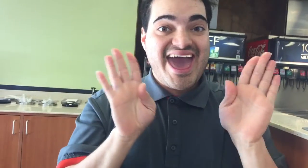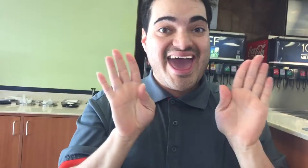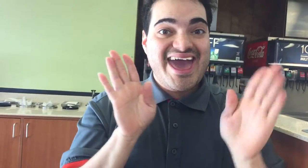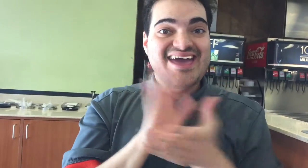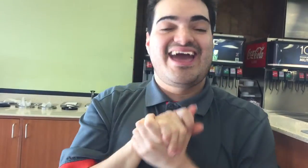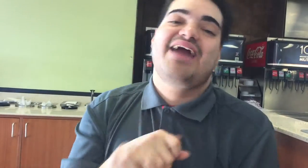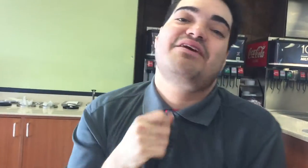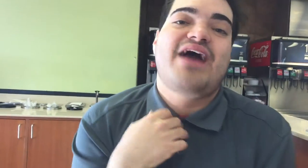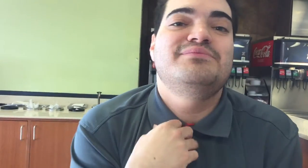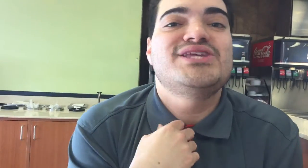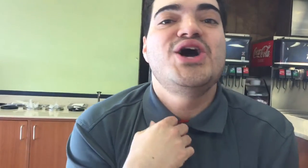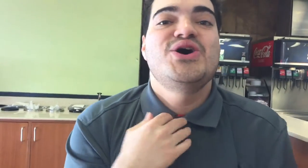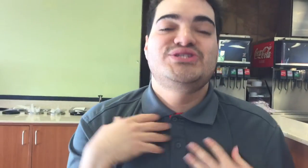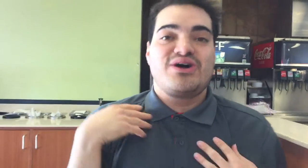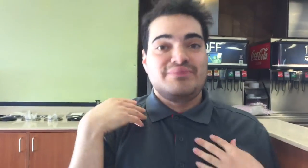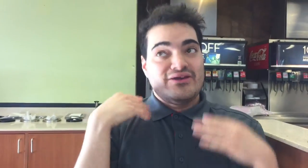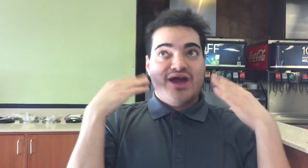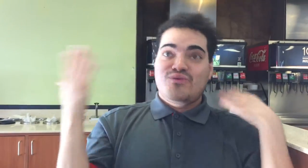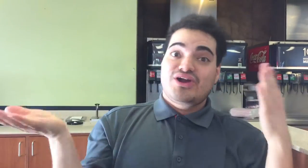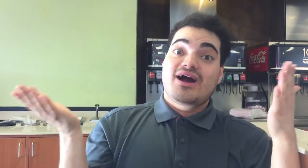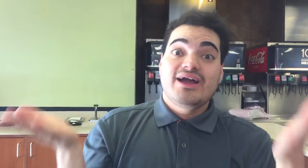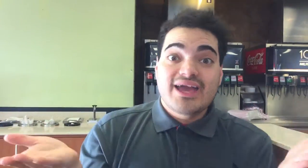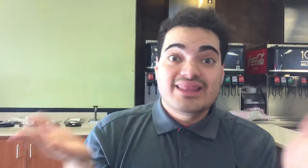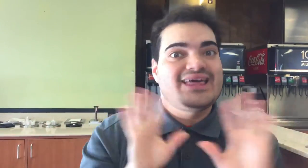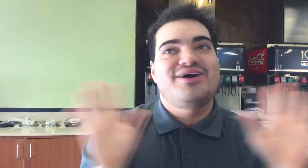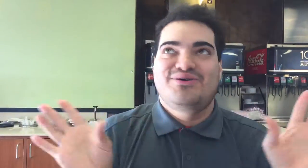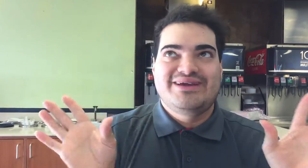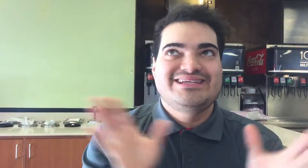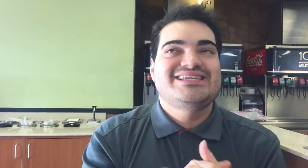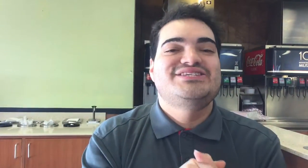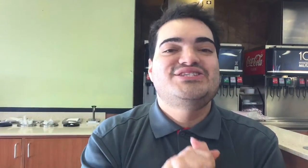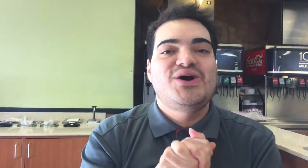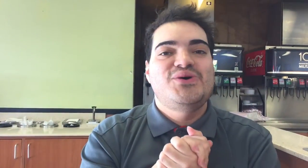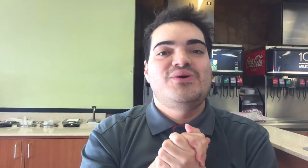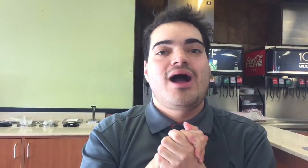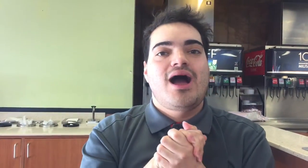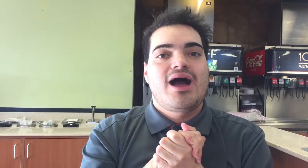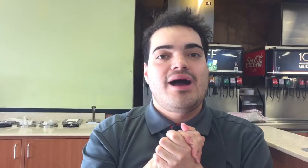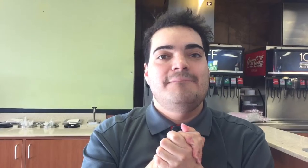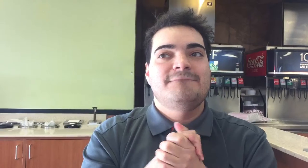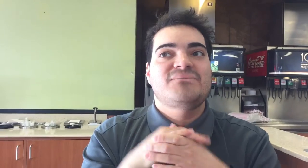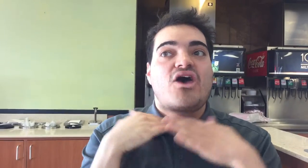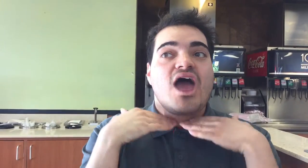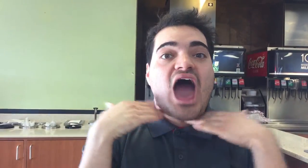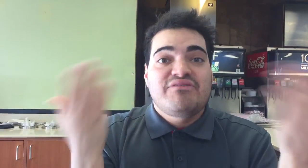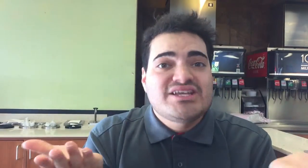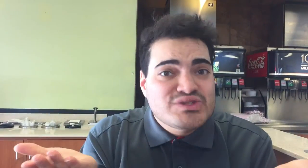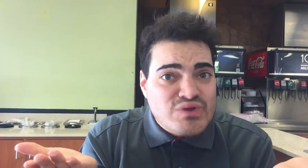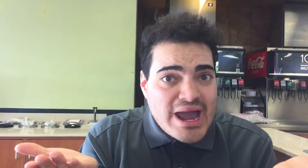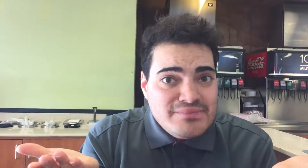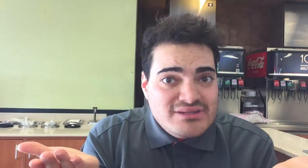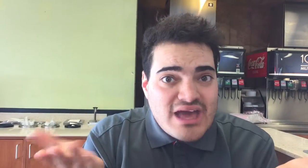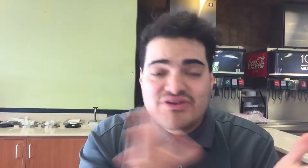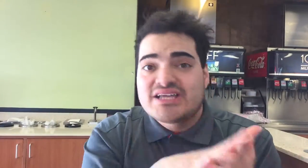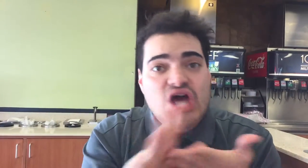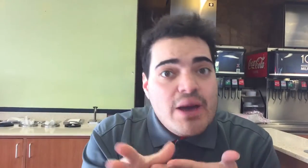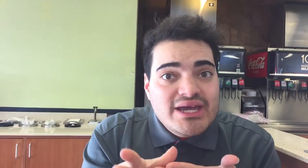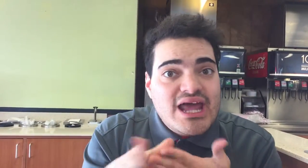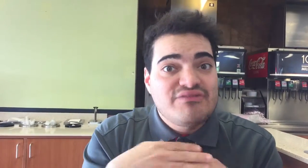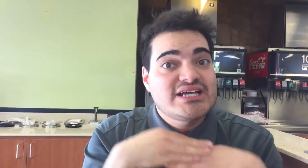Hey! Hey my faps. So I'm here at work again, like always. So, um, have you guys subscribed? Have you guys commented? Have you